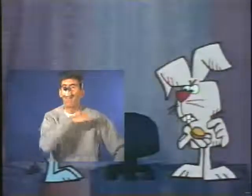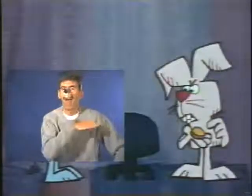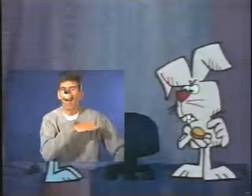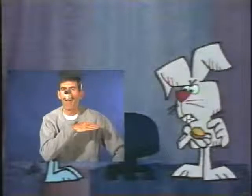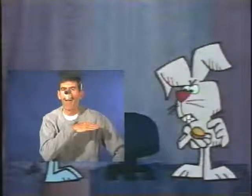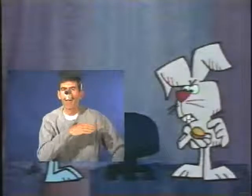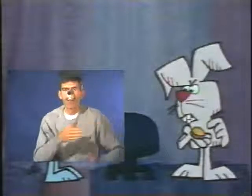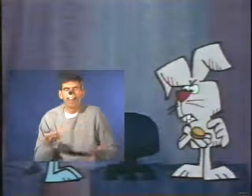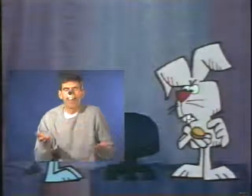He's lying.